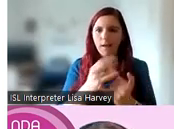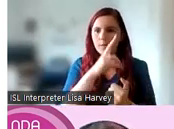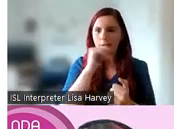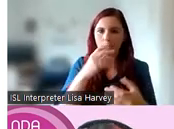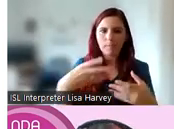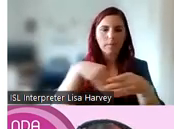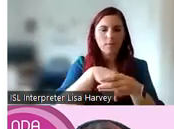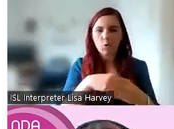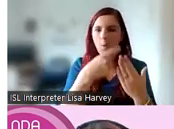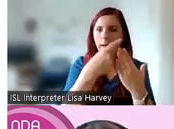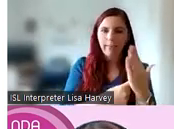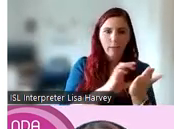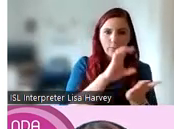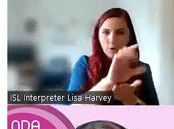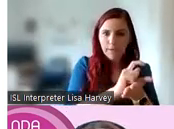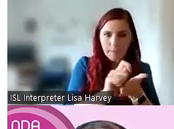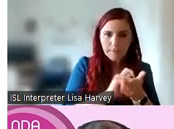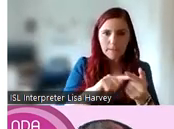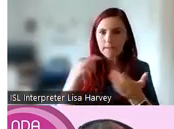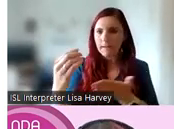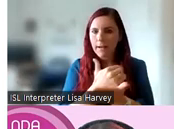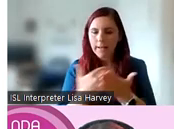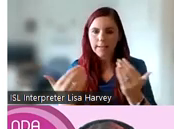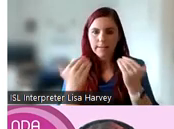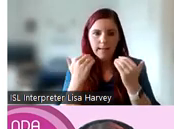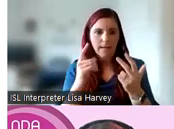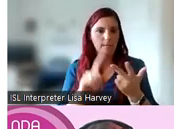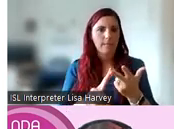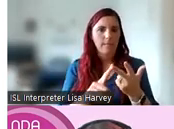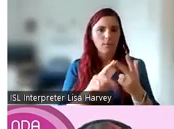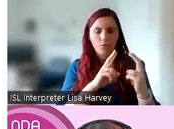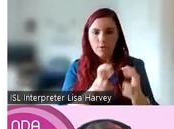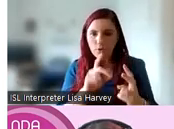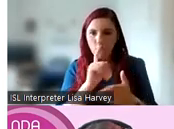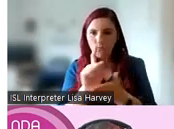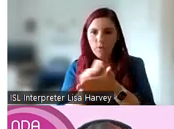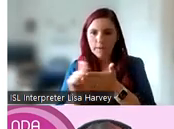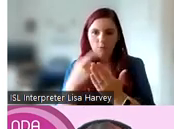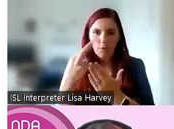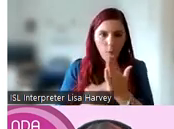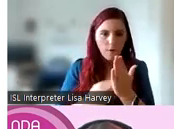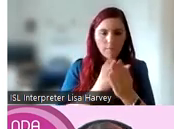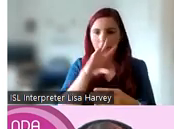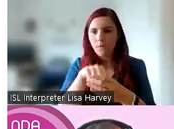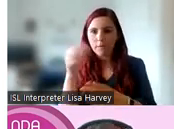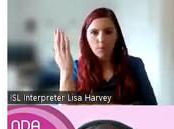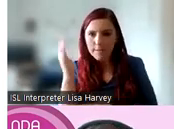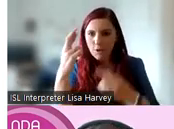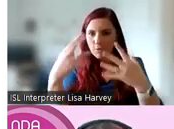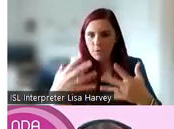ethics and funding applications, collecting data, analysing results, writing off research reports, giving presentations and findings.